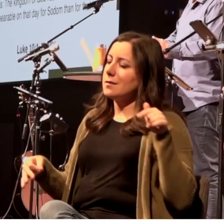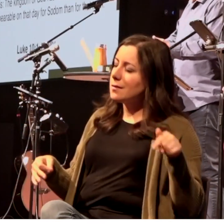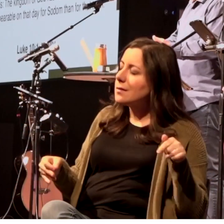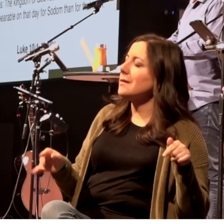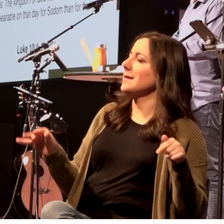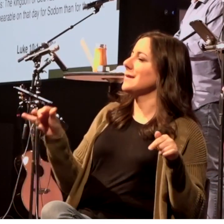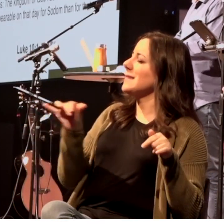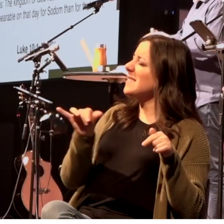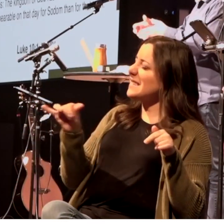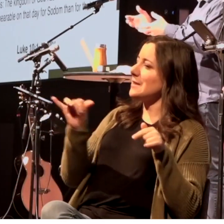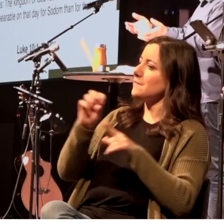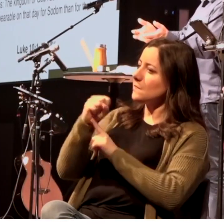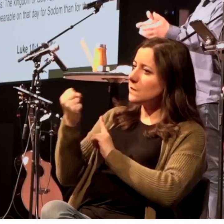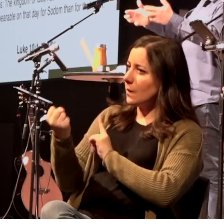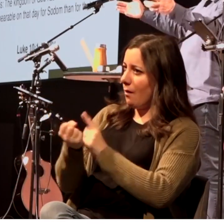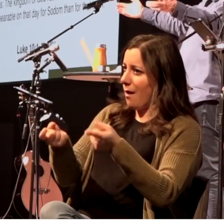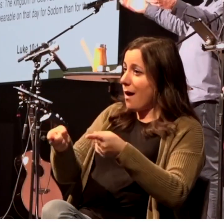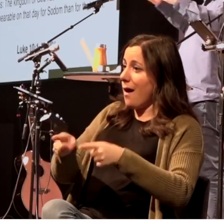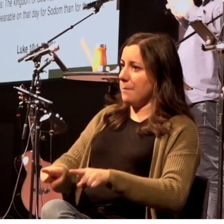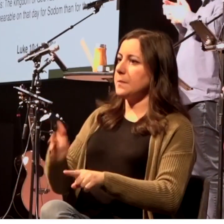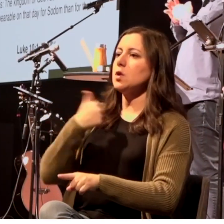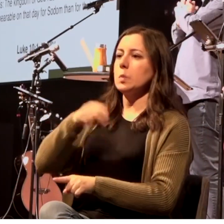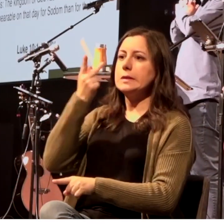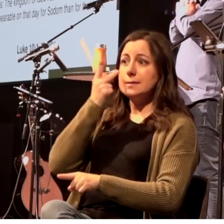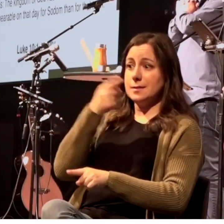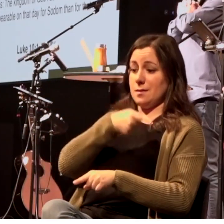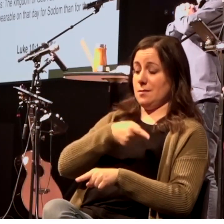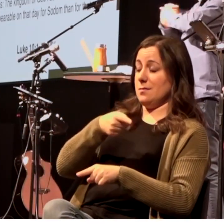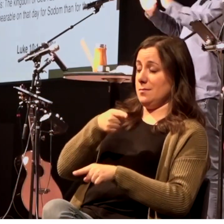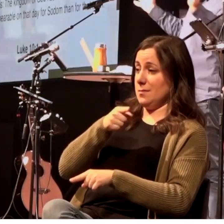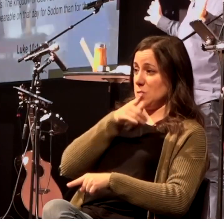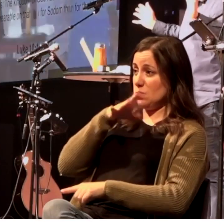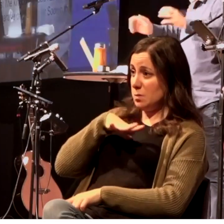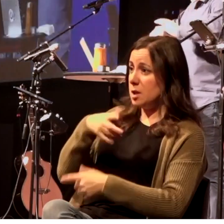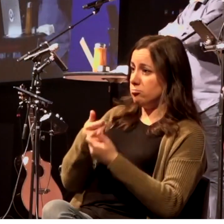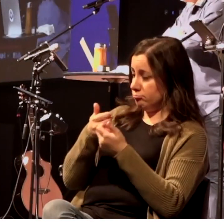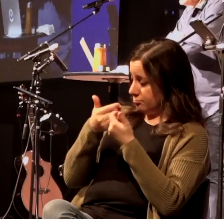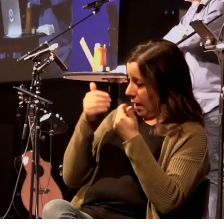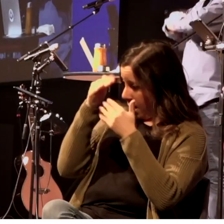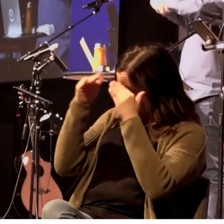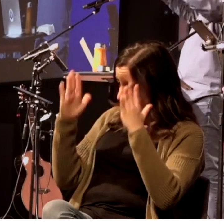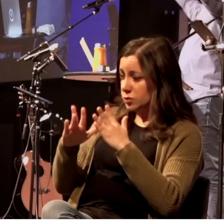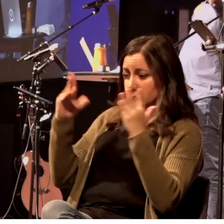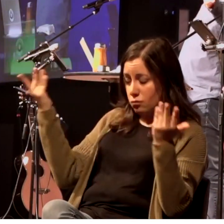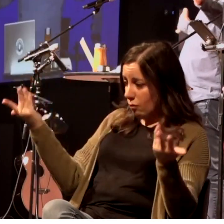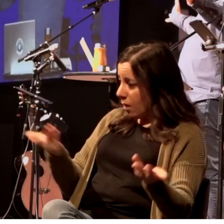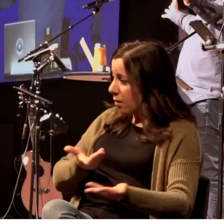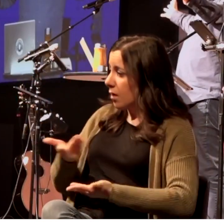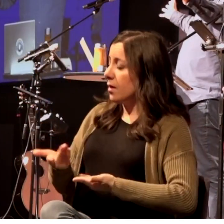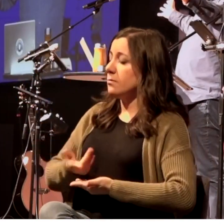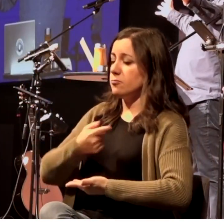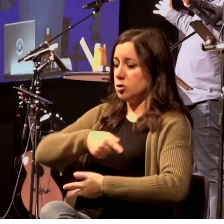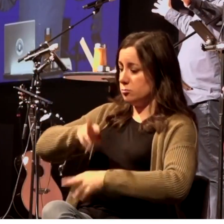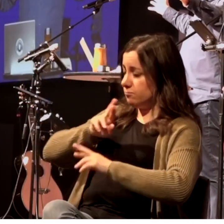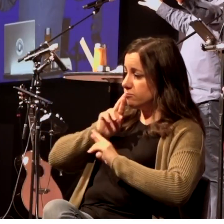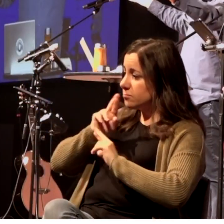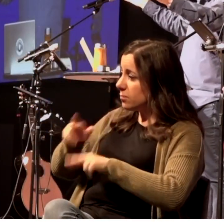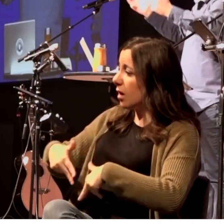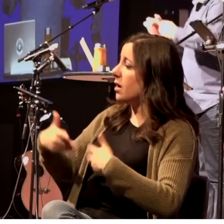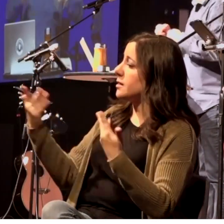and so on the one hand you've got Lydia and her house they're responding to it she throws wide open the door of her house begs him